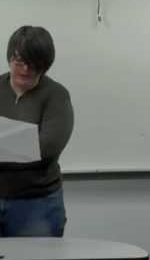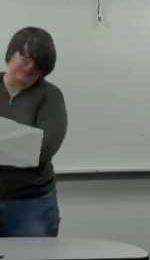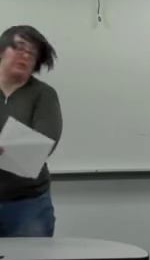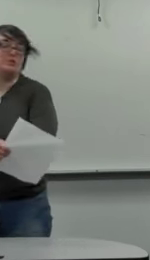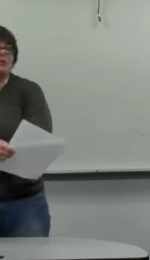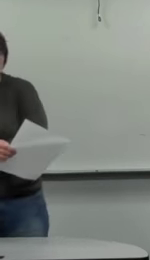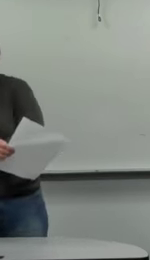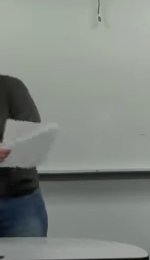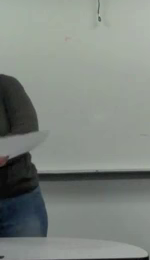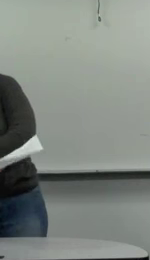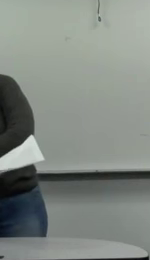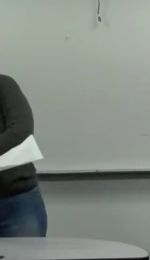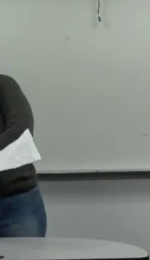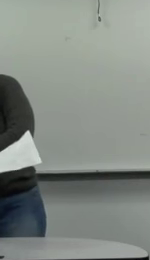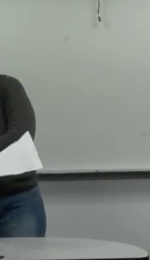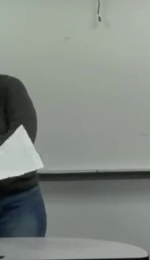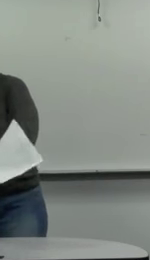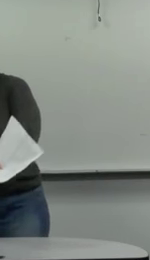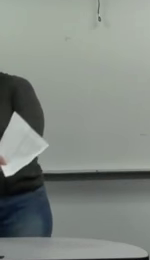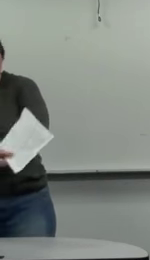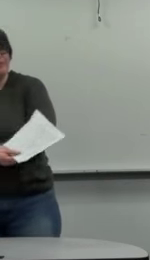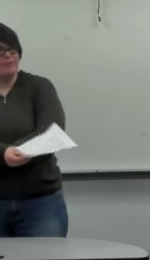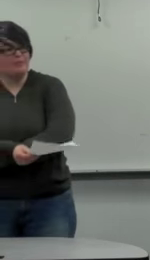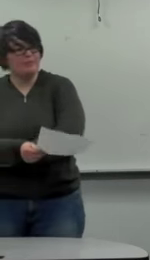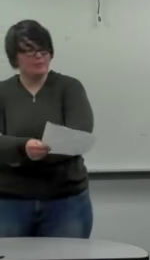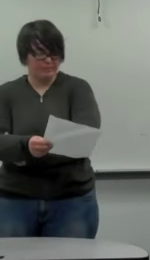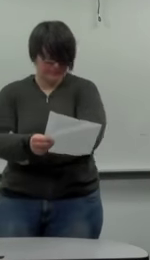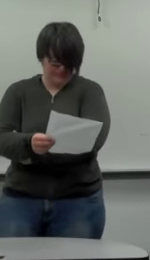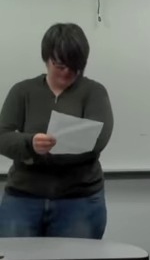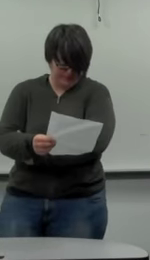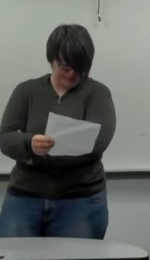up to 30 centimeters long until they can cause intestinal blockages.